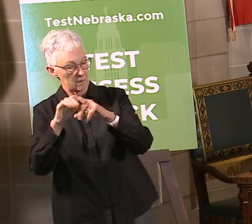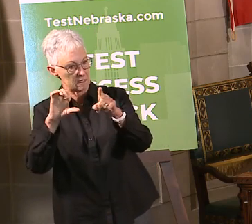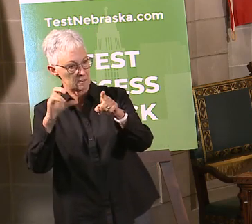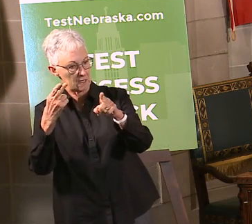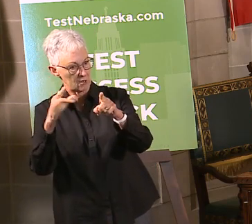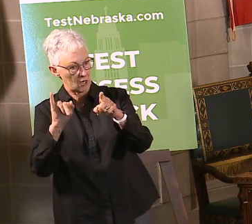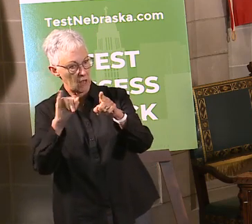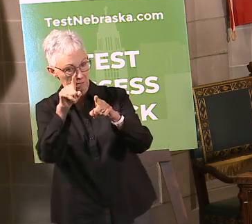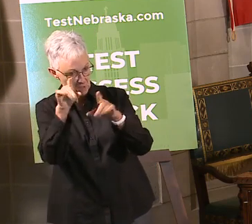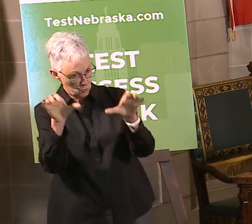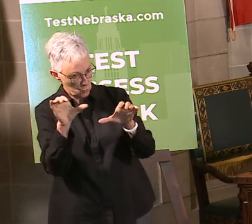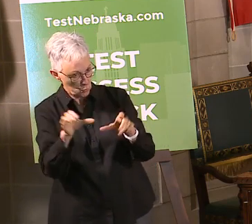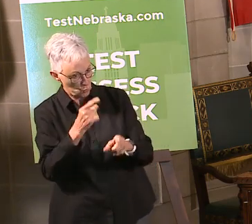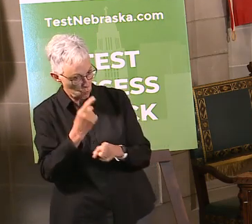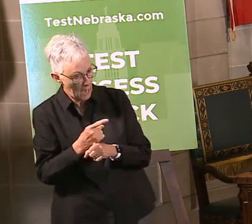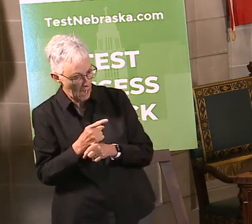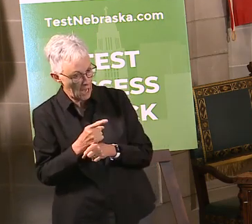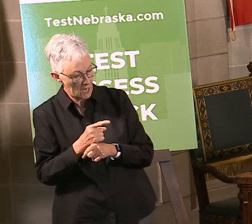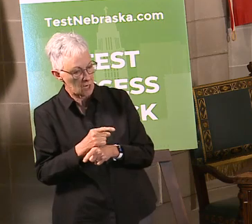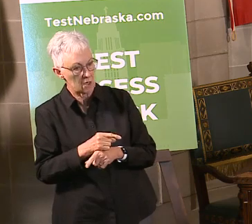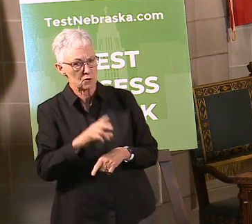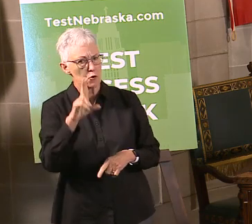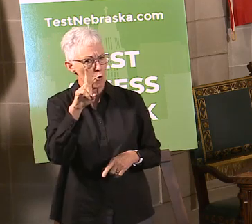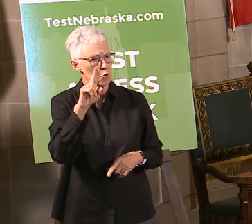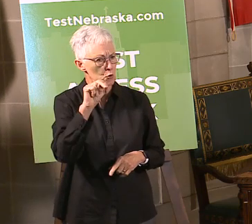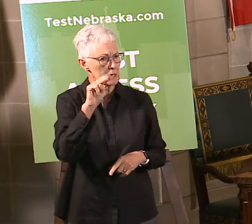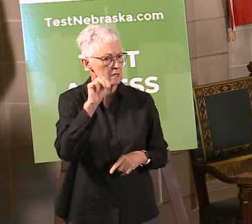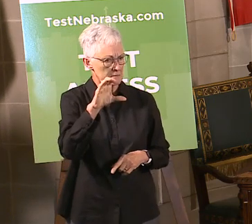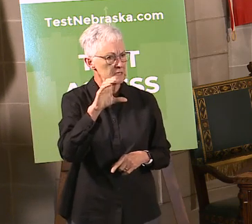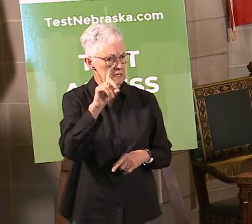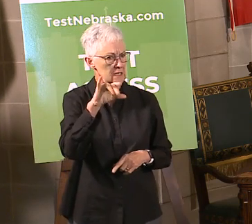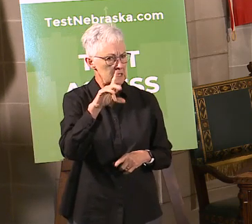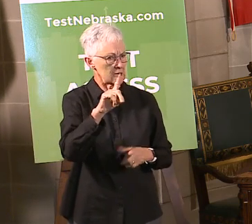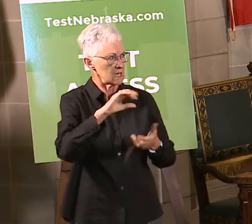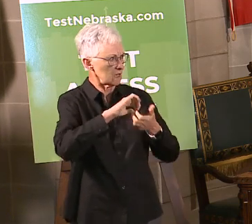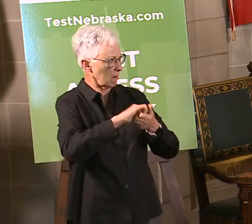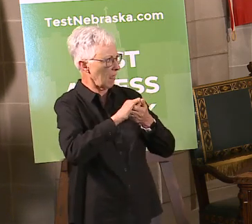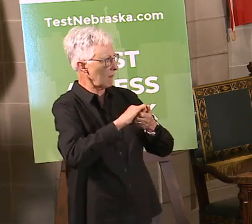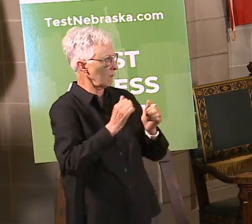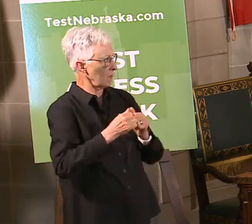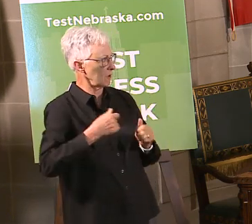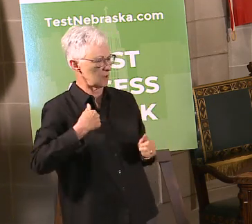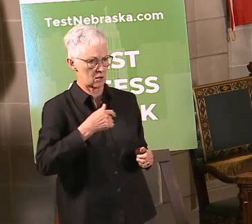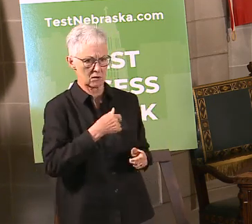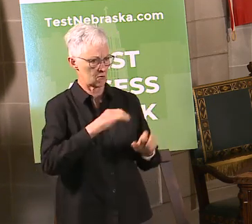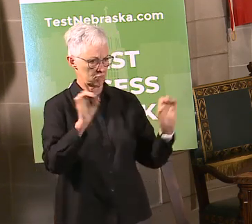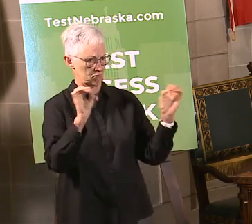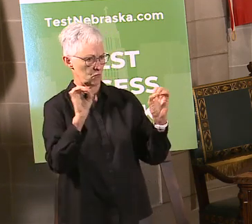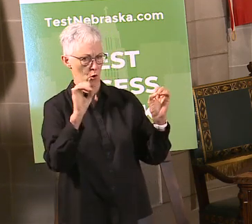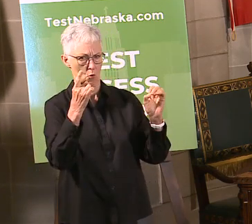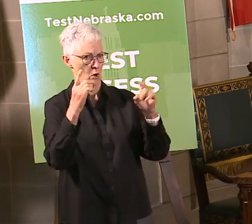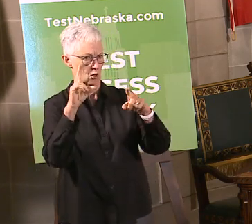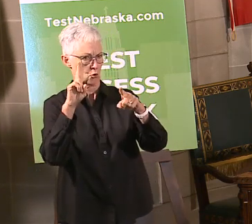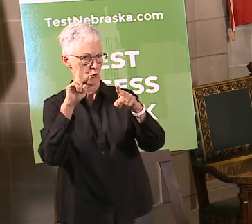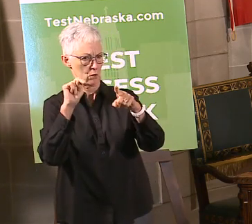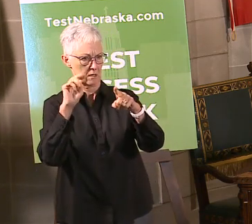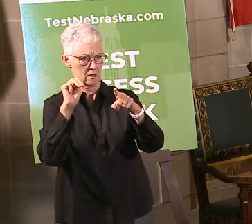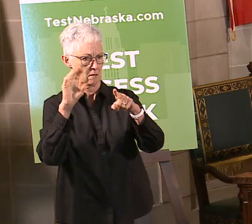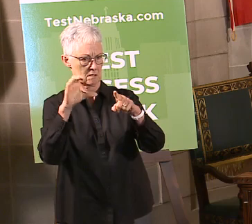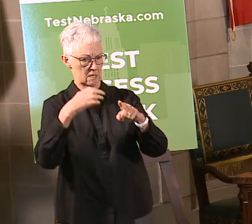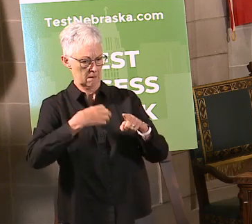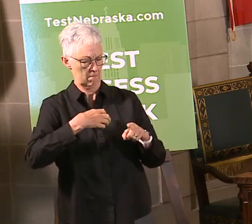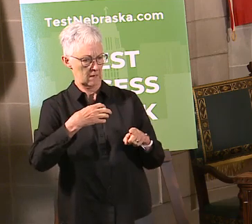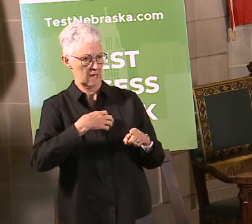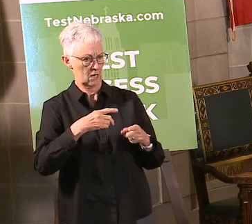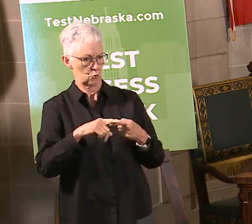resources to help do that, too. So it's been a collaborative process of getting this up. And nobody at UNMC has complained to me about this. This is a